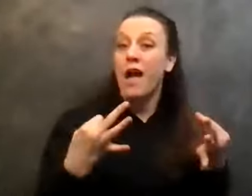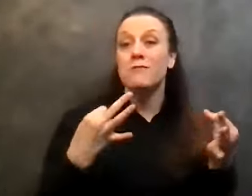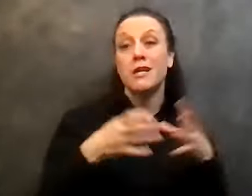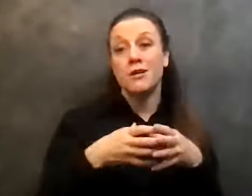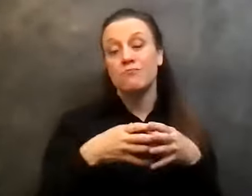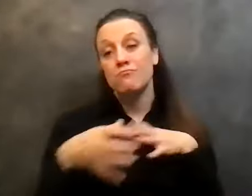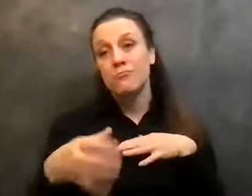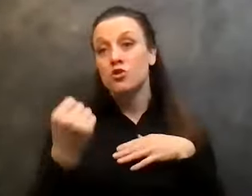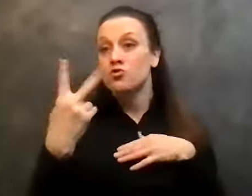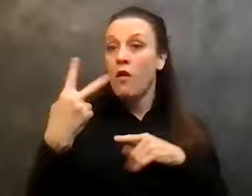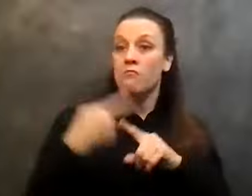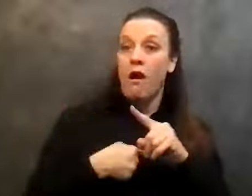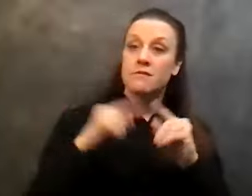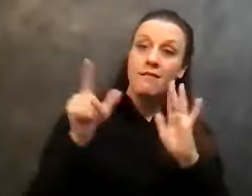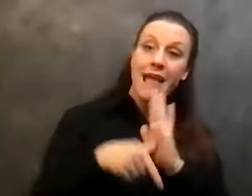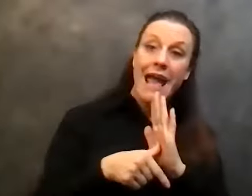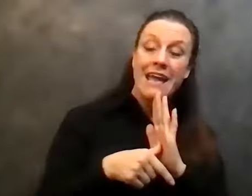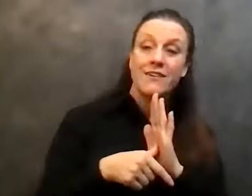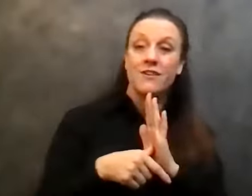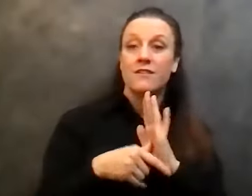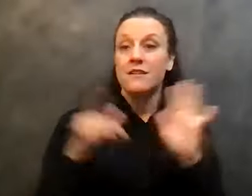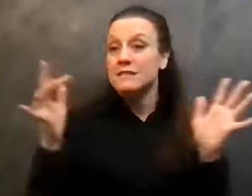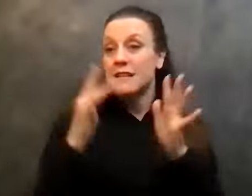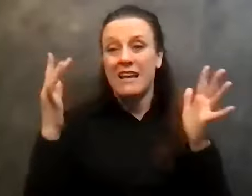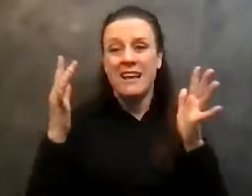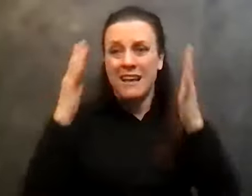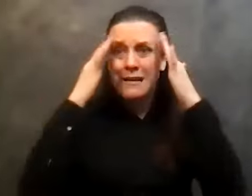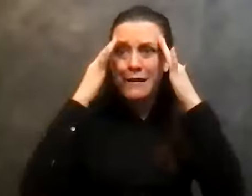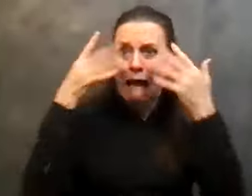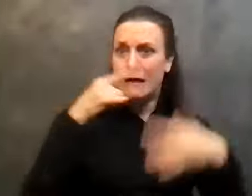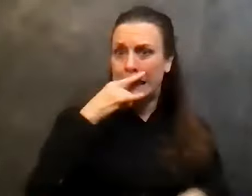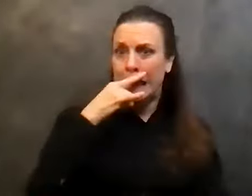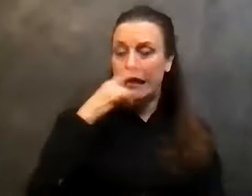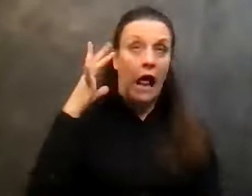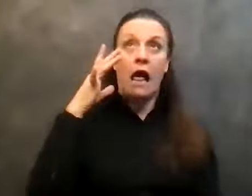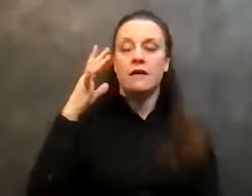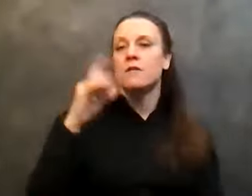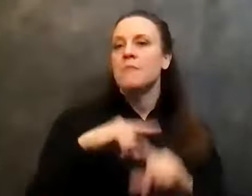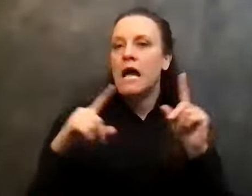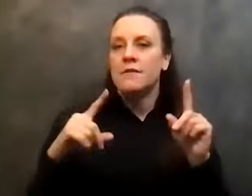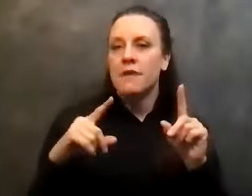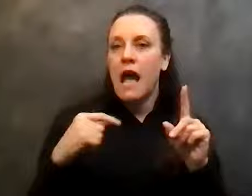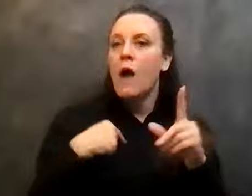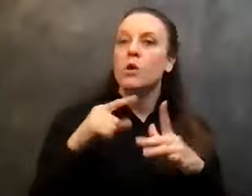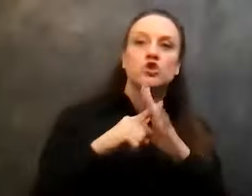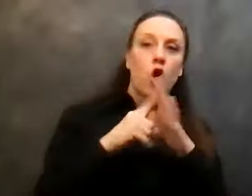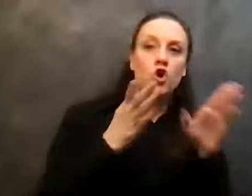12 months later, it's like the Hindenburg blown to bits. Uh, you know, I would start a career or I would go to